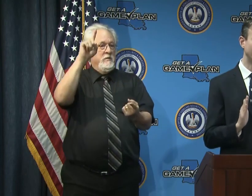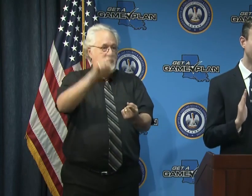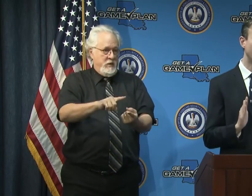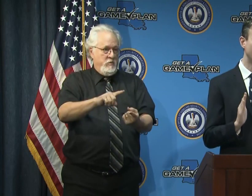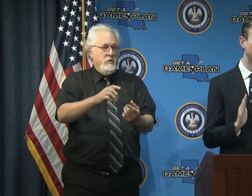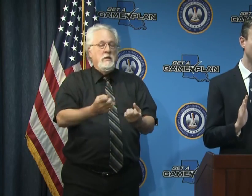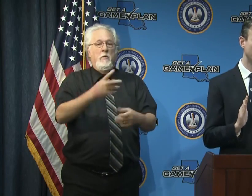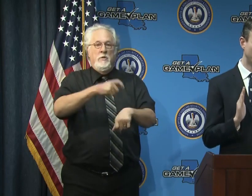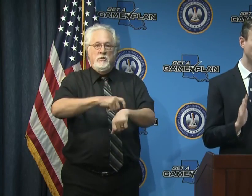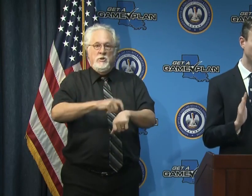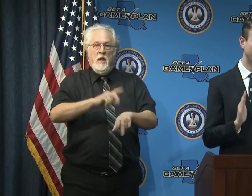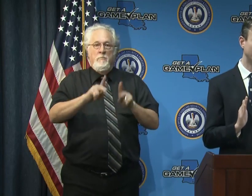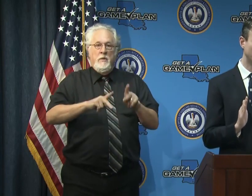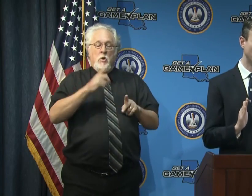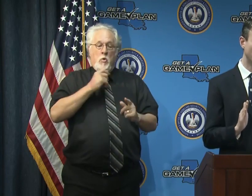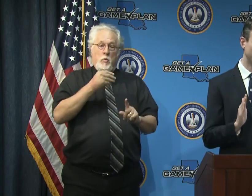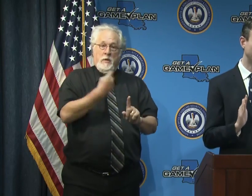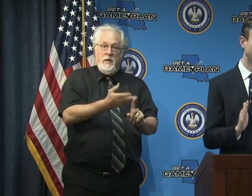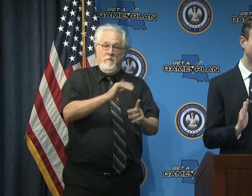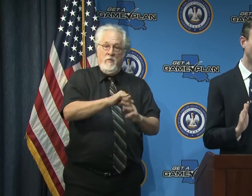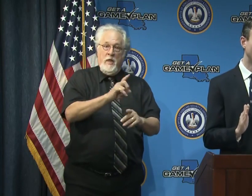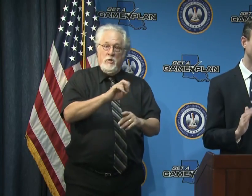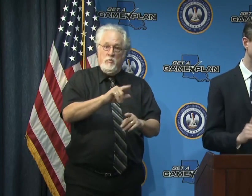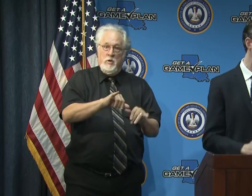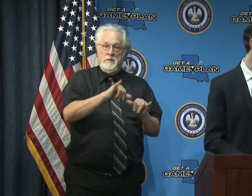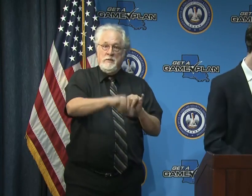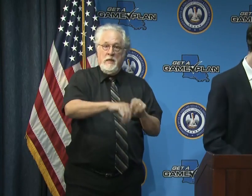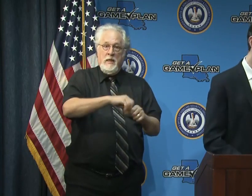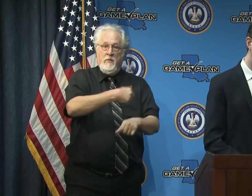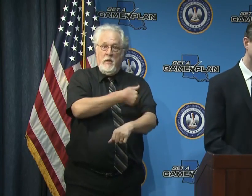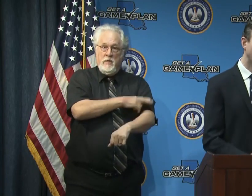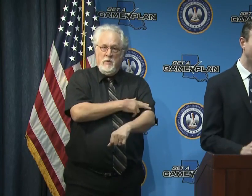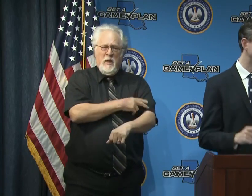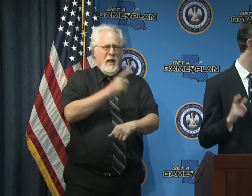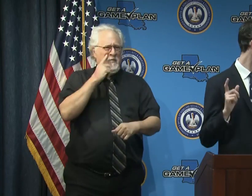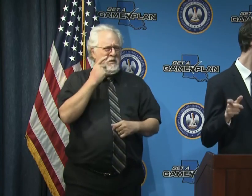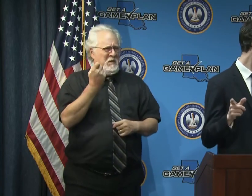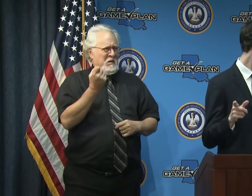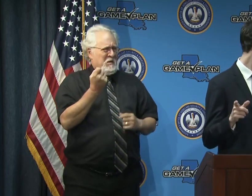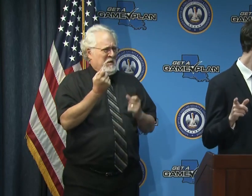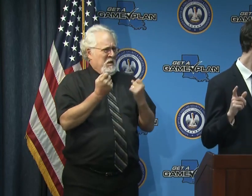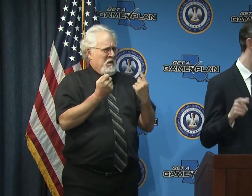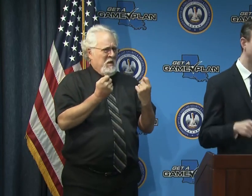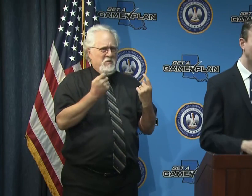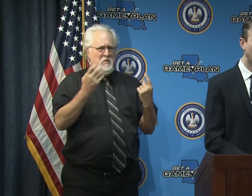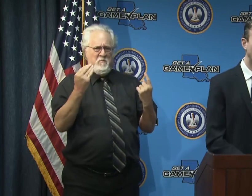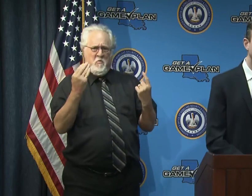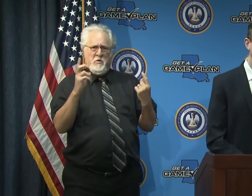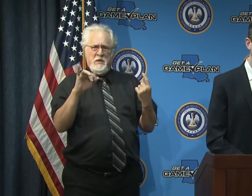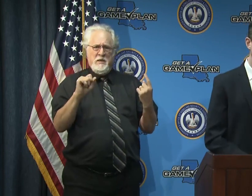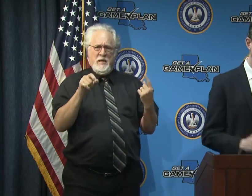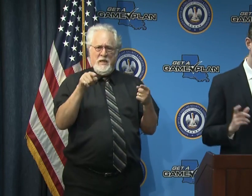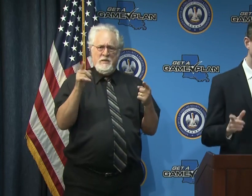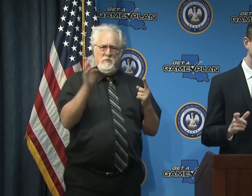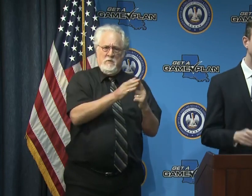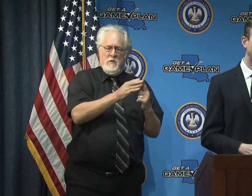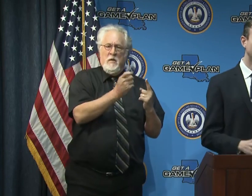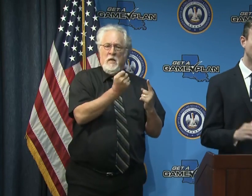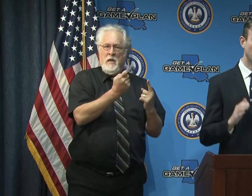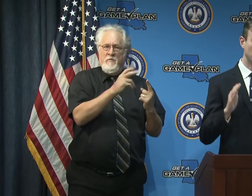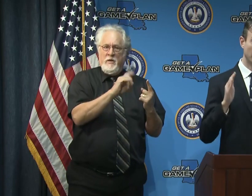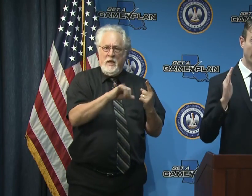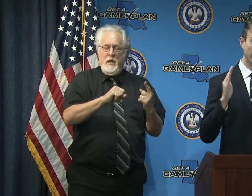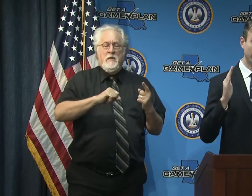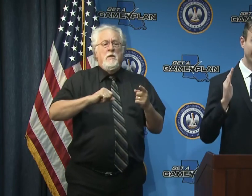in the amount of time people who get this drug are spending in the hospital i believe it was 11 versus 14 days difference